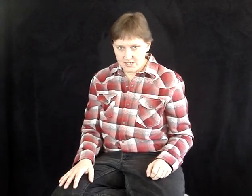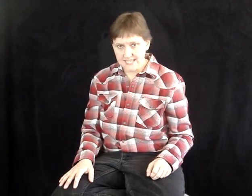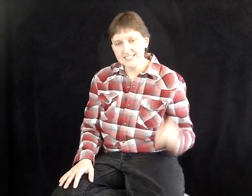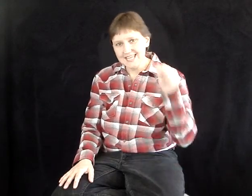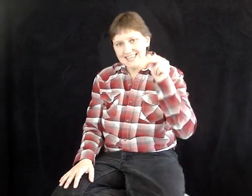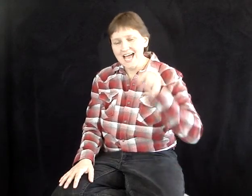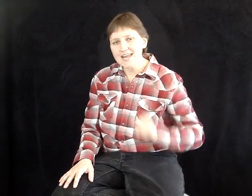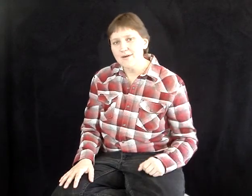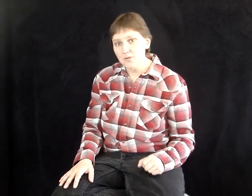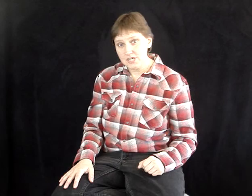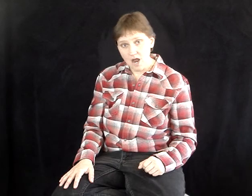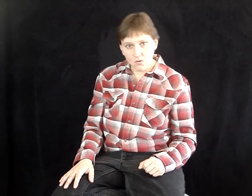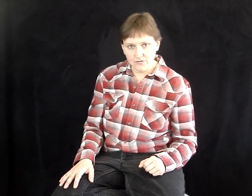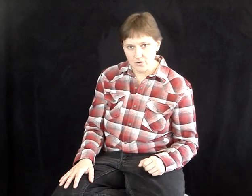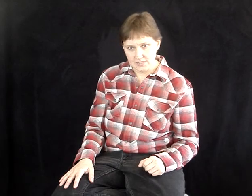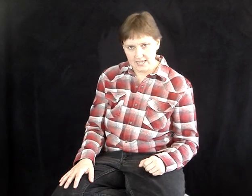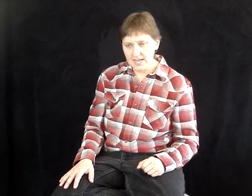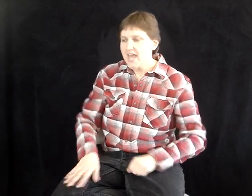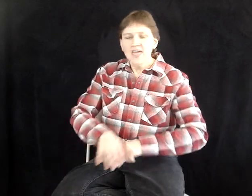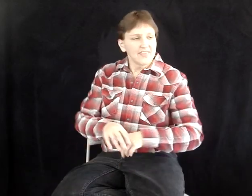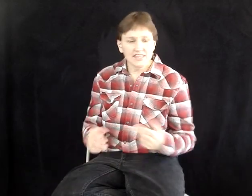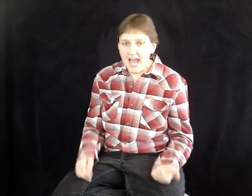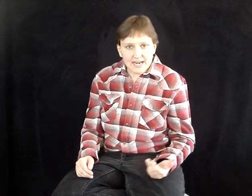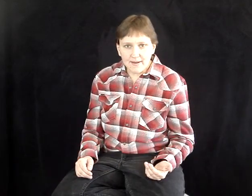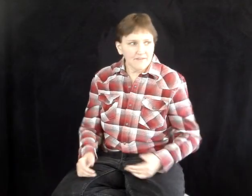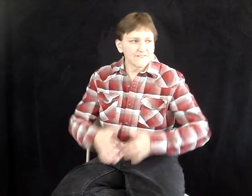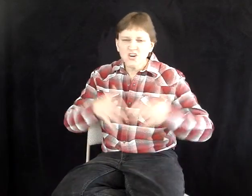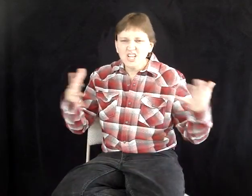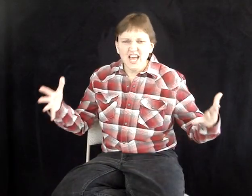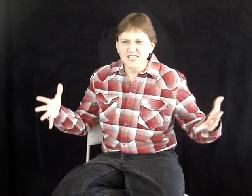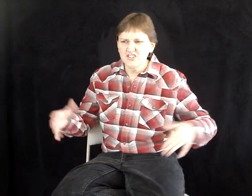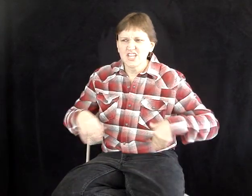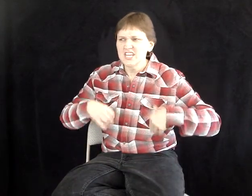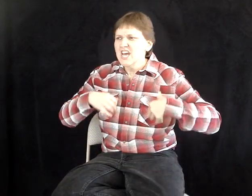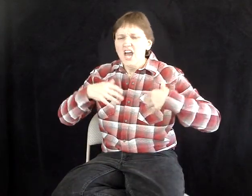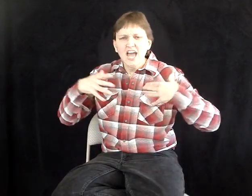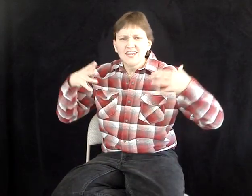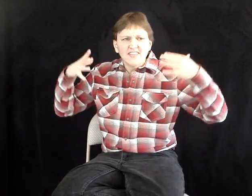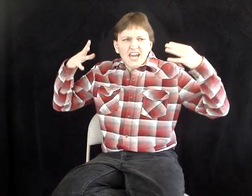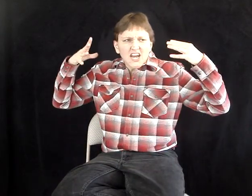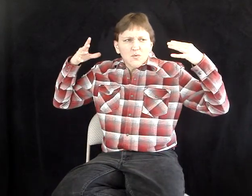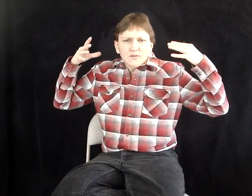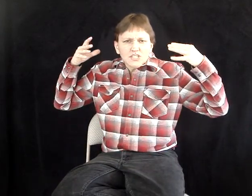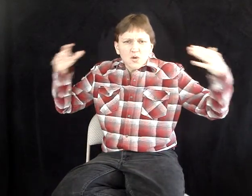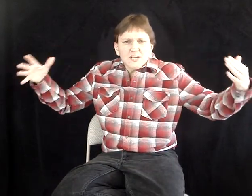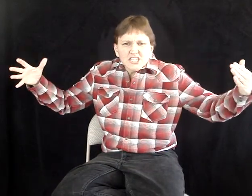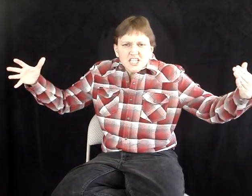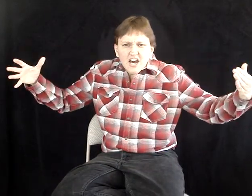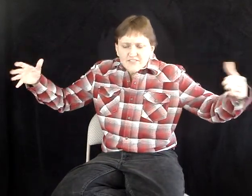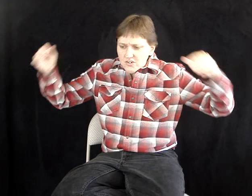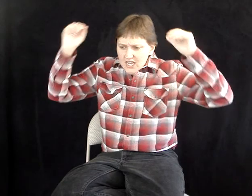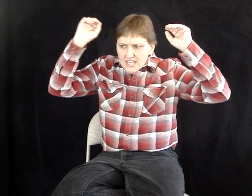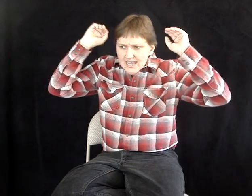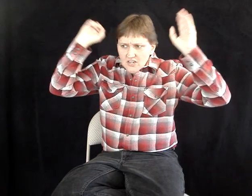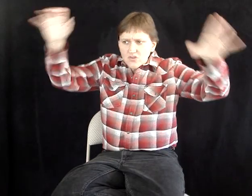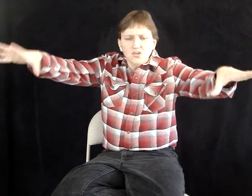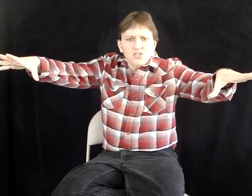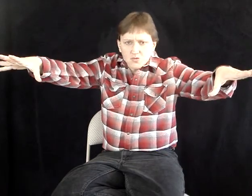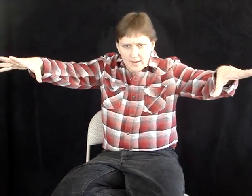test, they lied about which aquifer it was in. They lied about fertilizers, and they got away with so much stuff. You got Lake Cucanusa right